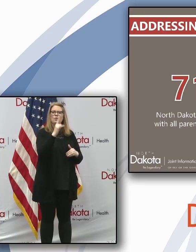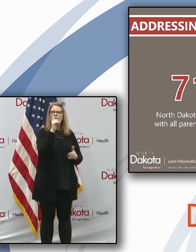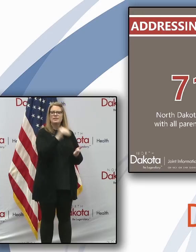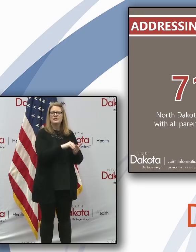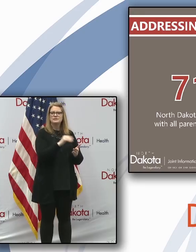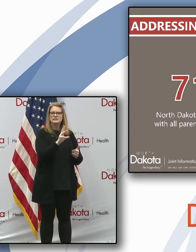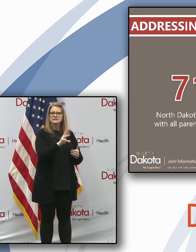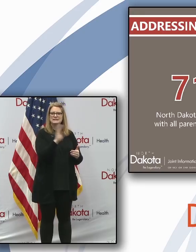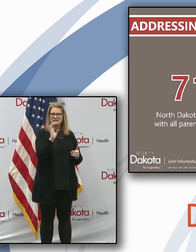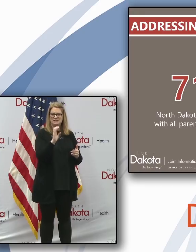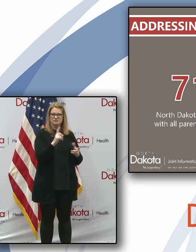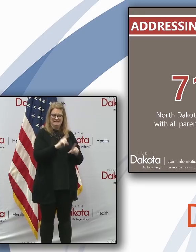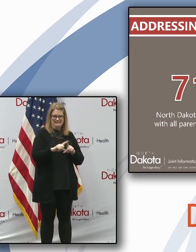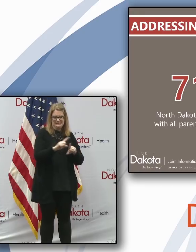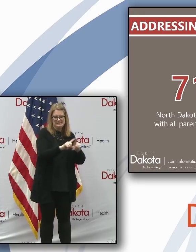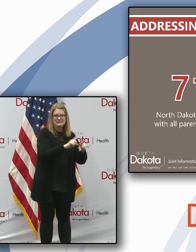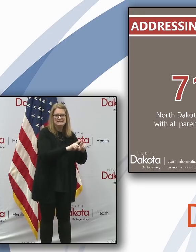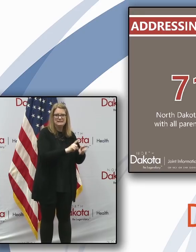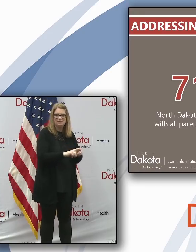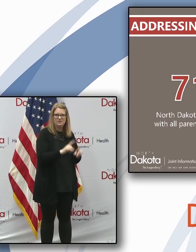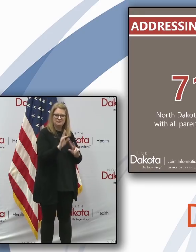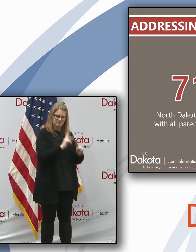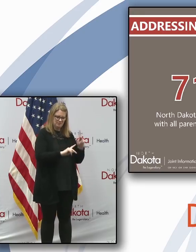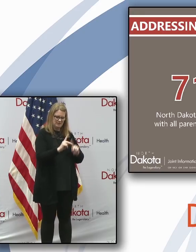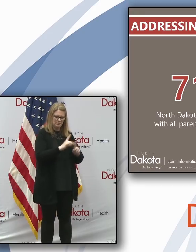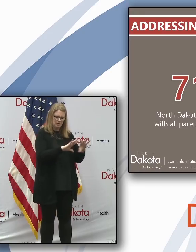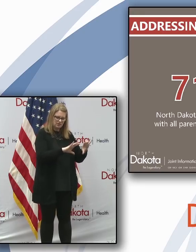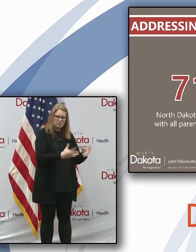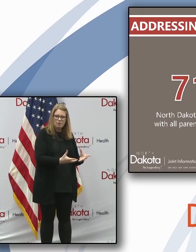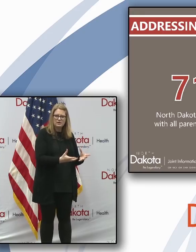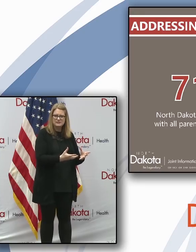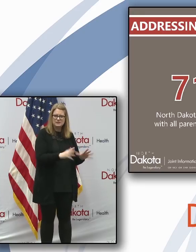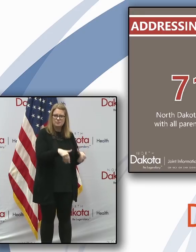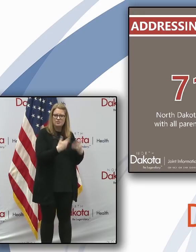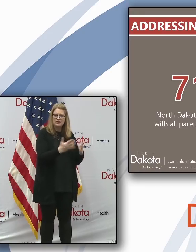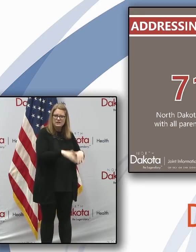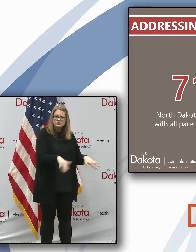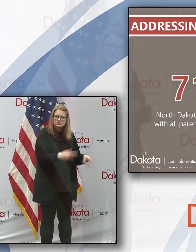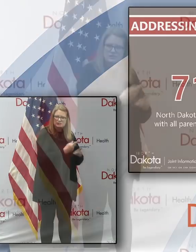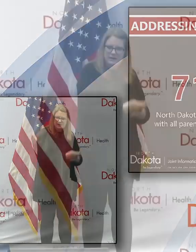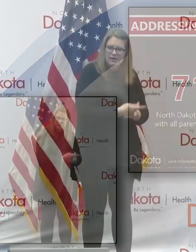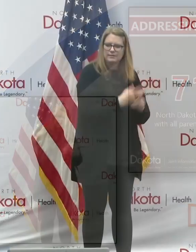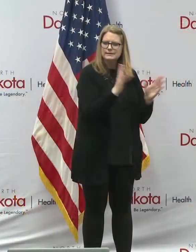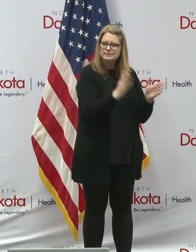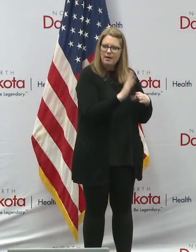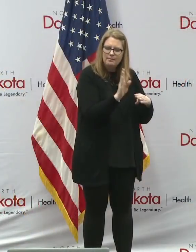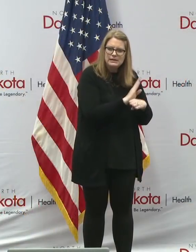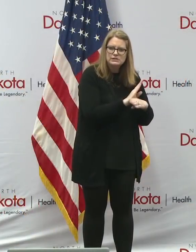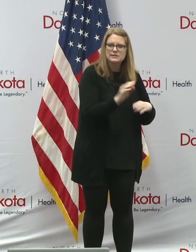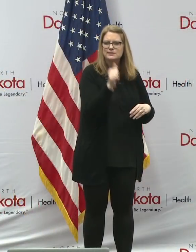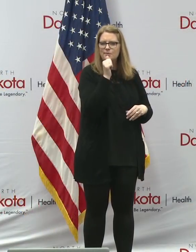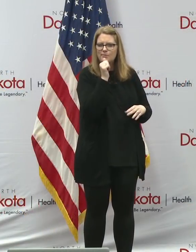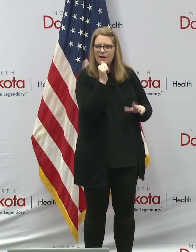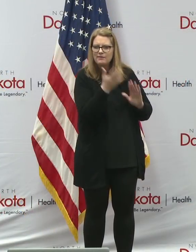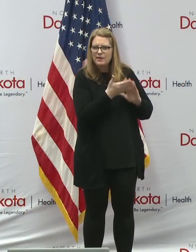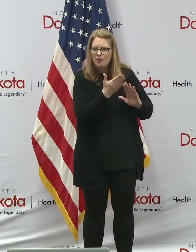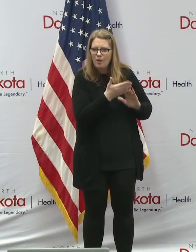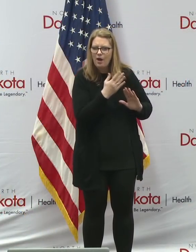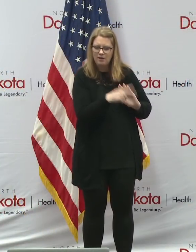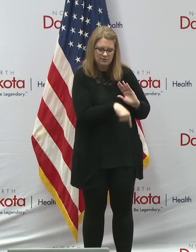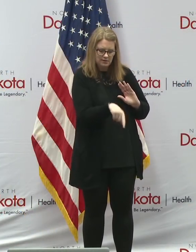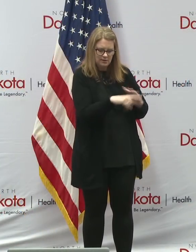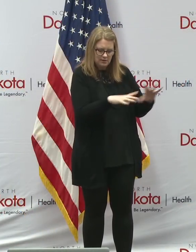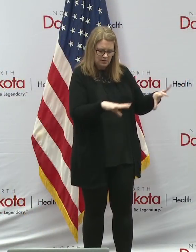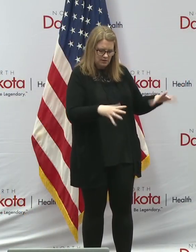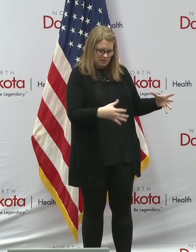organizations that deliver child care and are largely small business owners, privately run organizations,